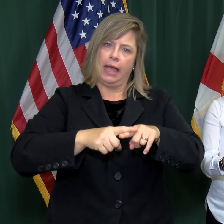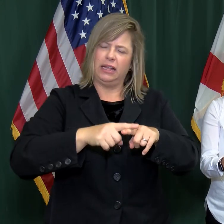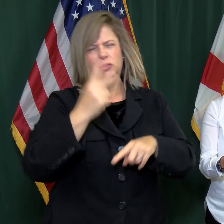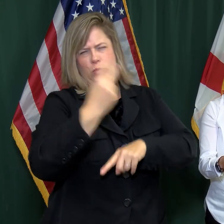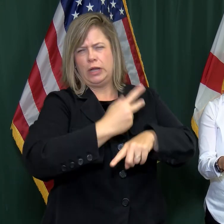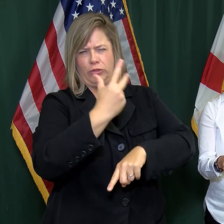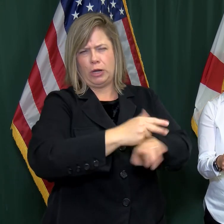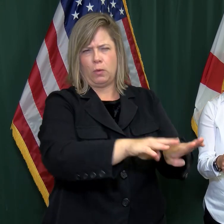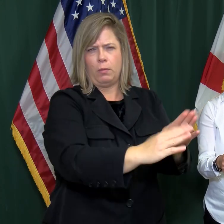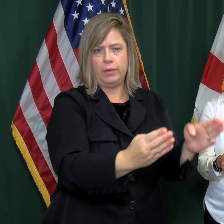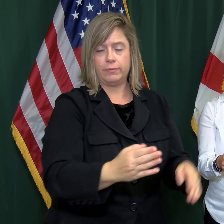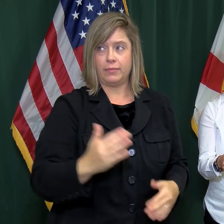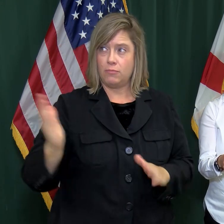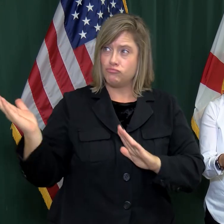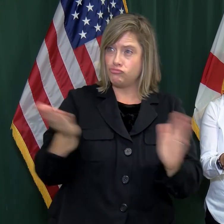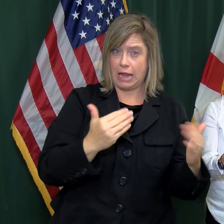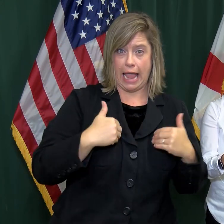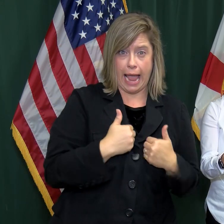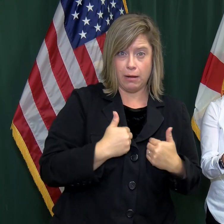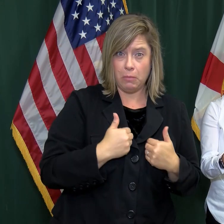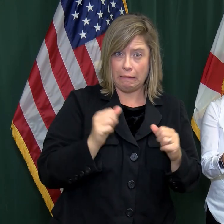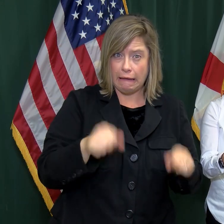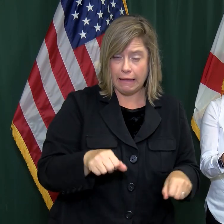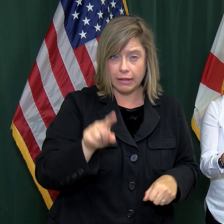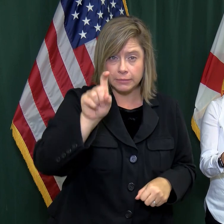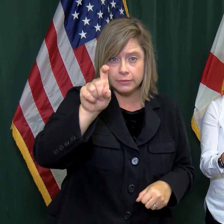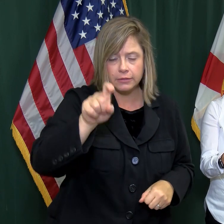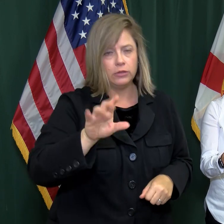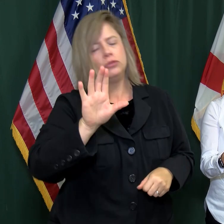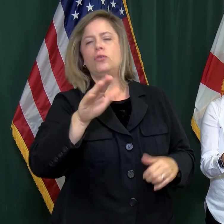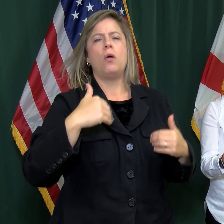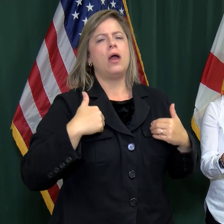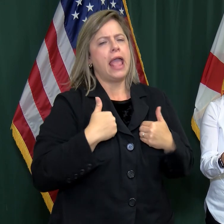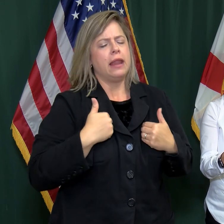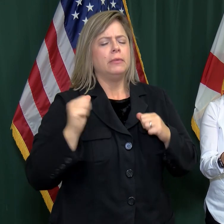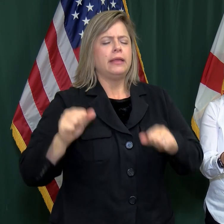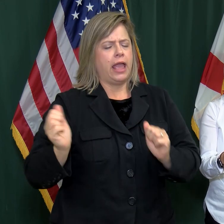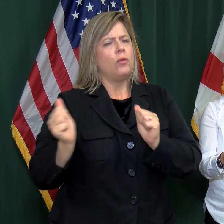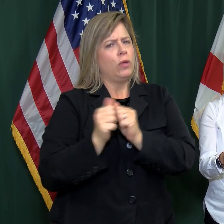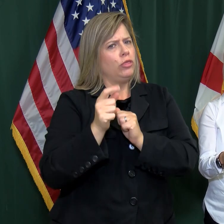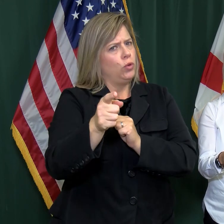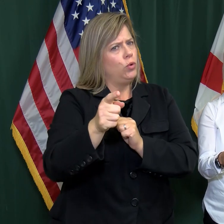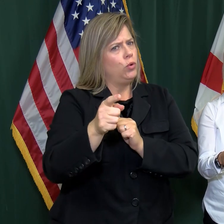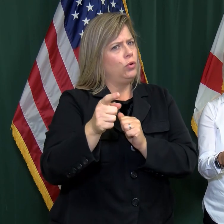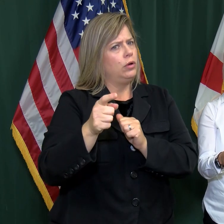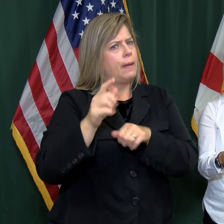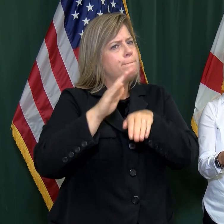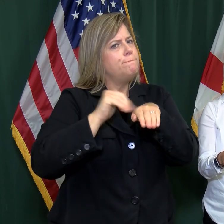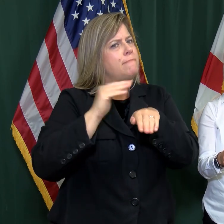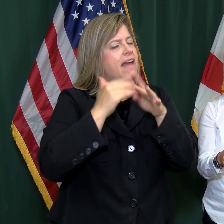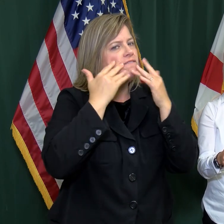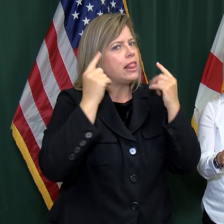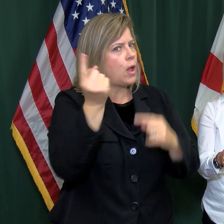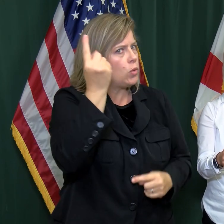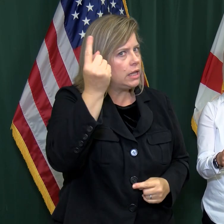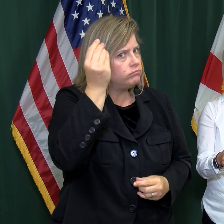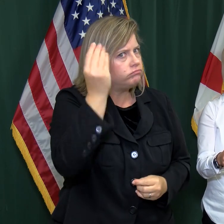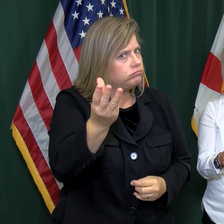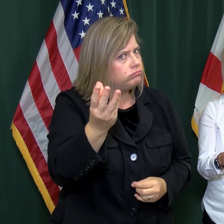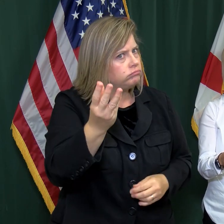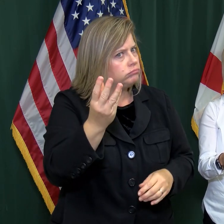Can I bring my pets to a shelter? Your pets can accompany you to a pet friendly shelter.